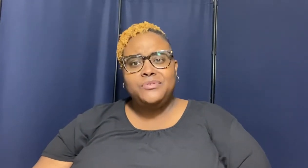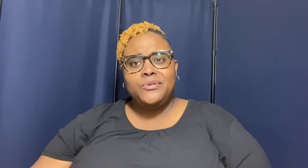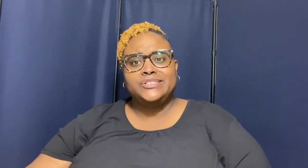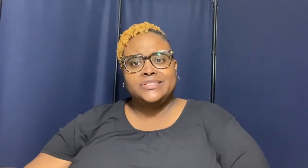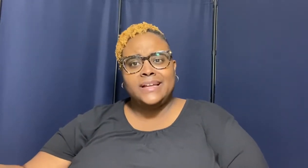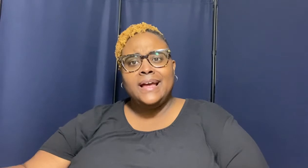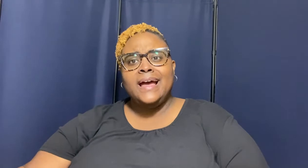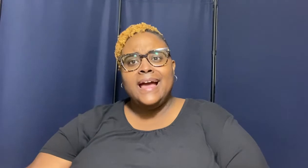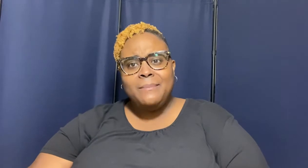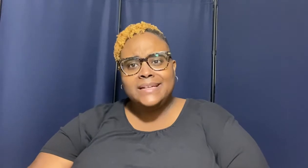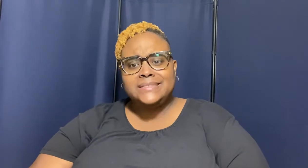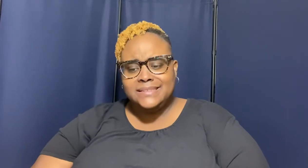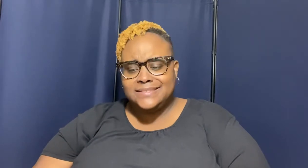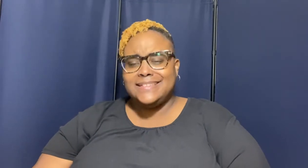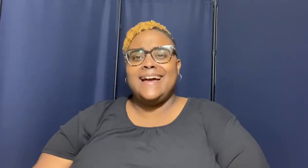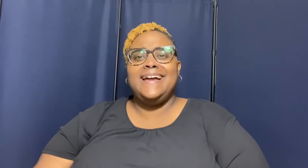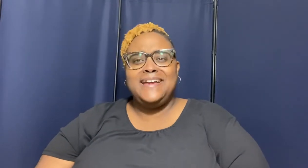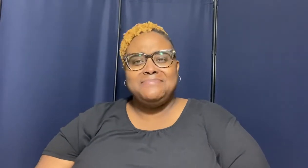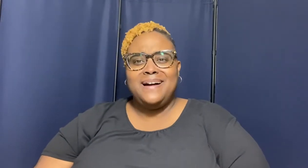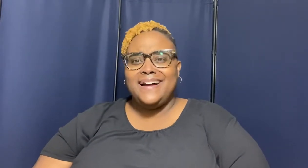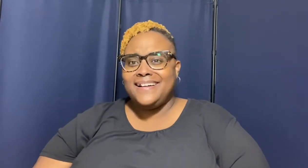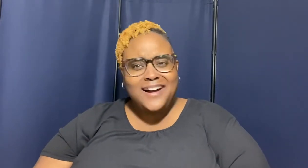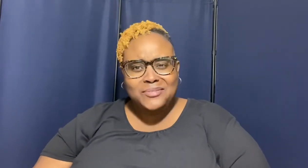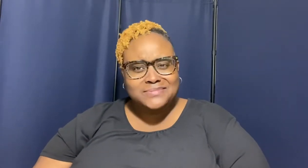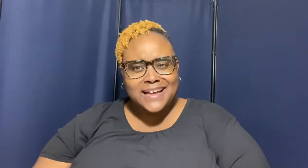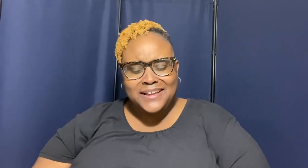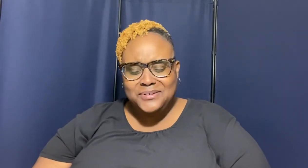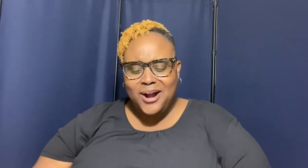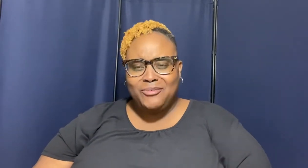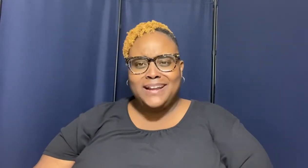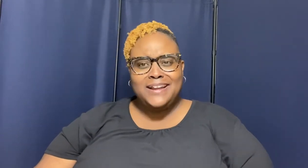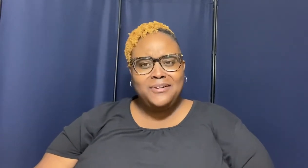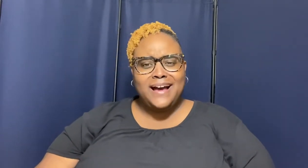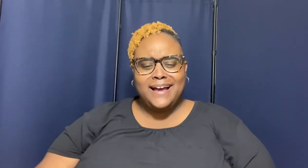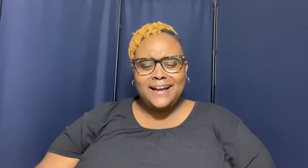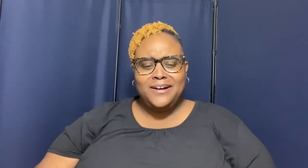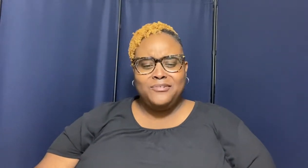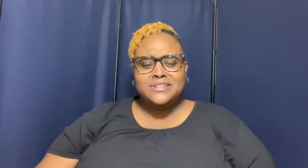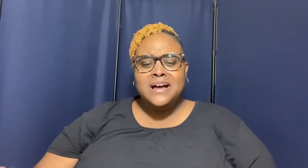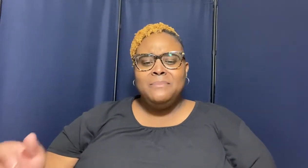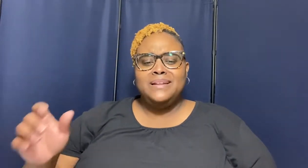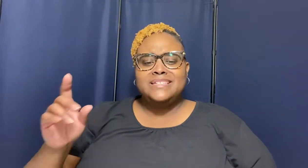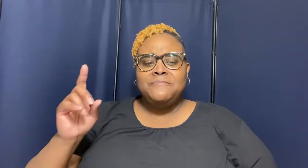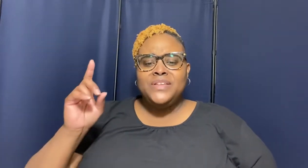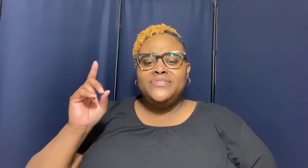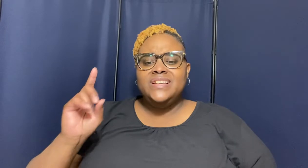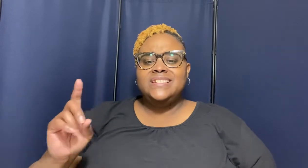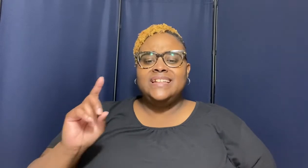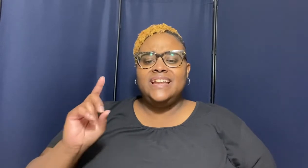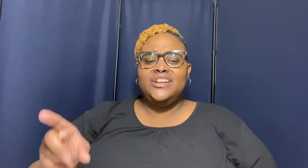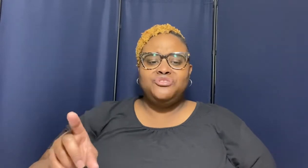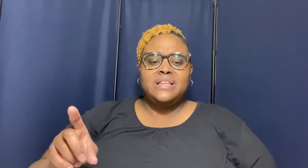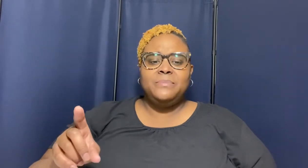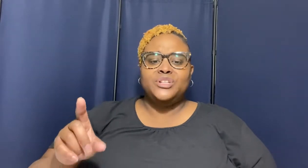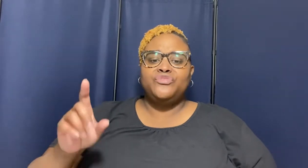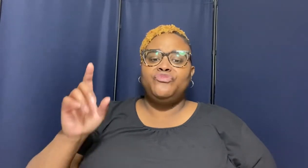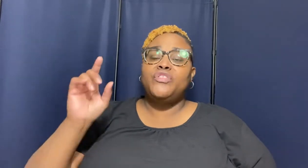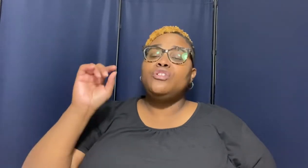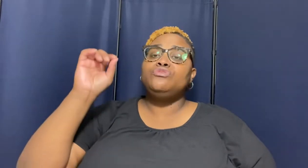questioning am i still say my god you already know how it goes but listen this is an issue that must first